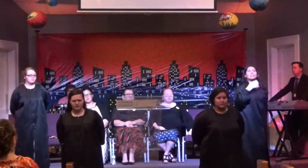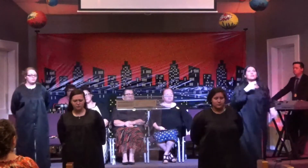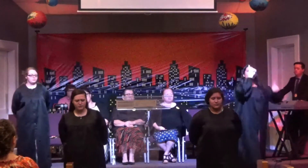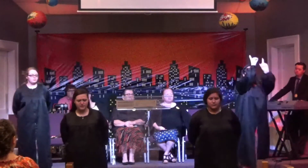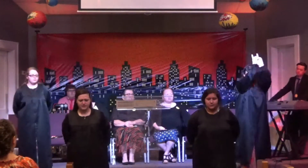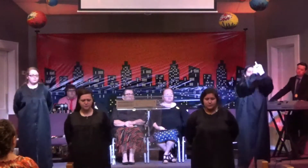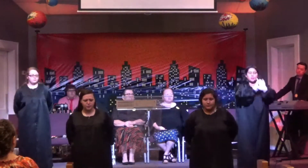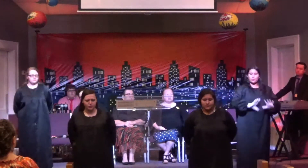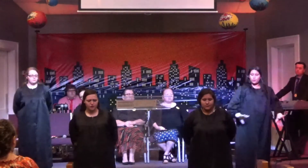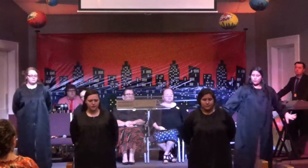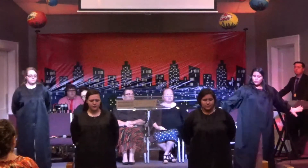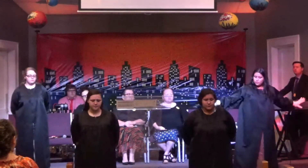to whisper